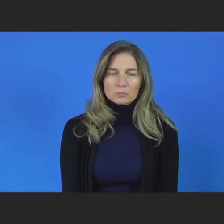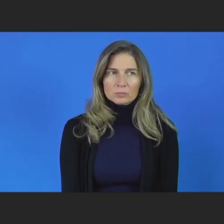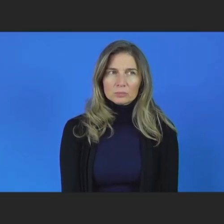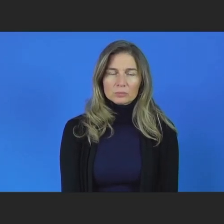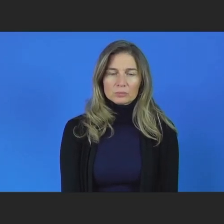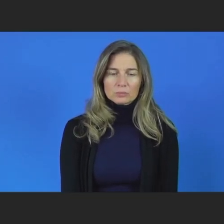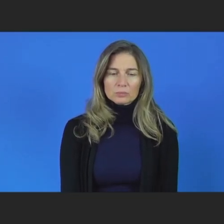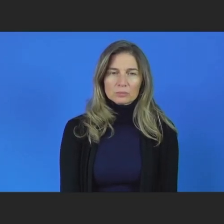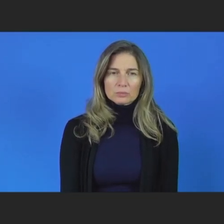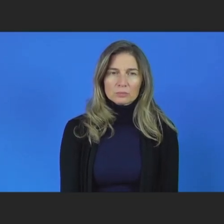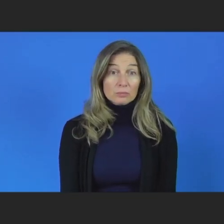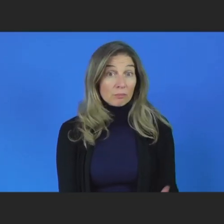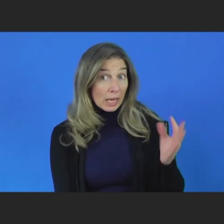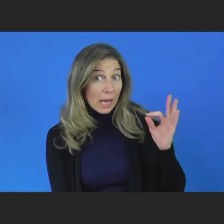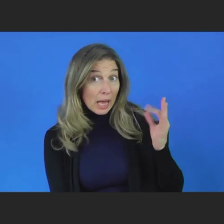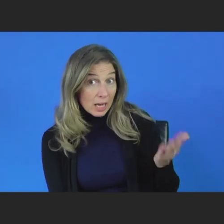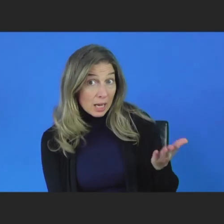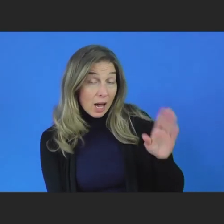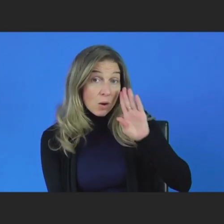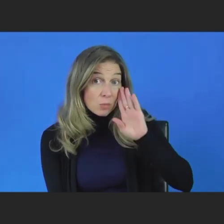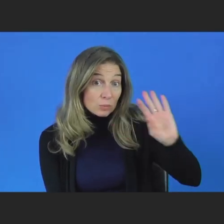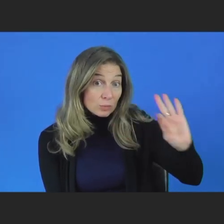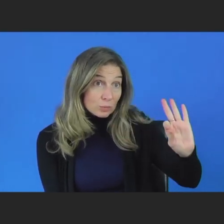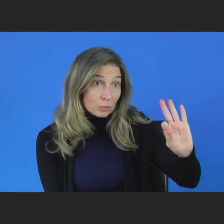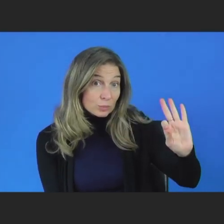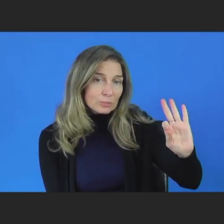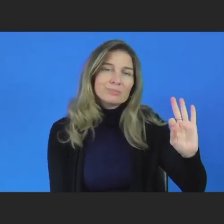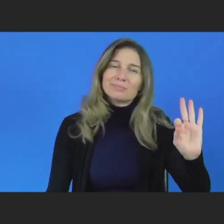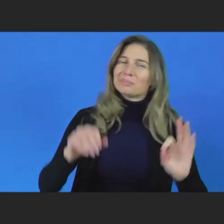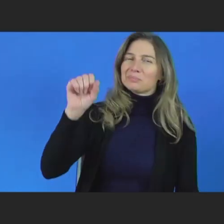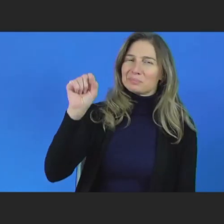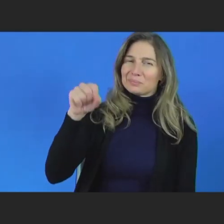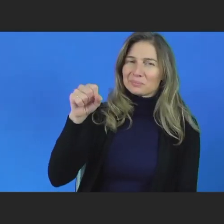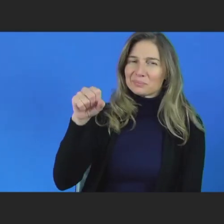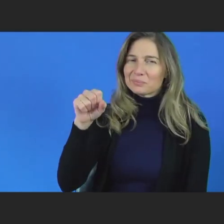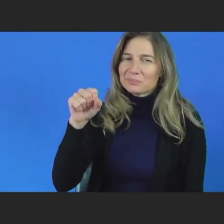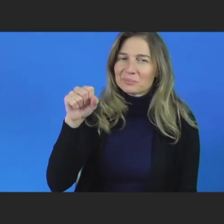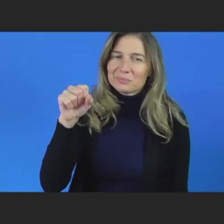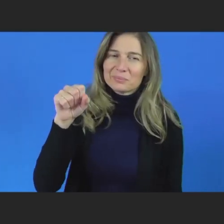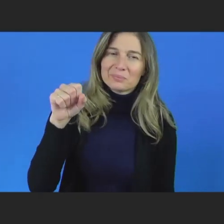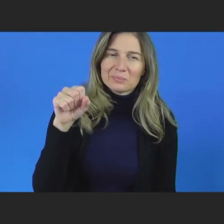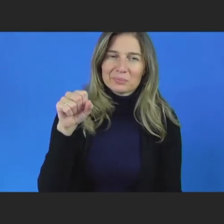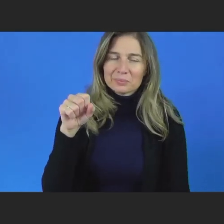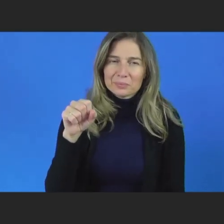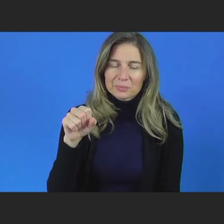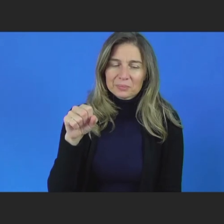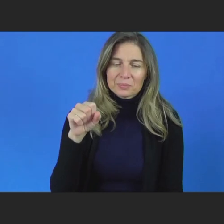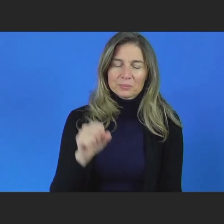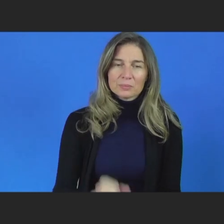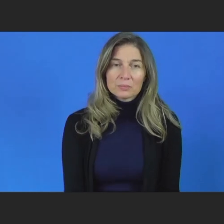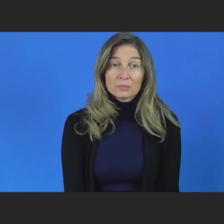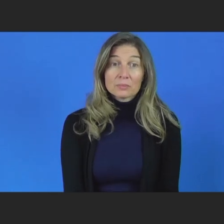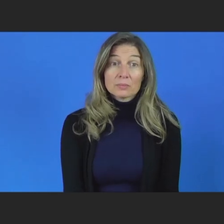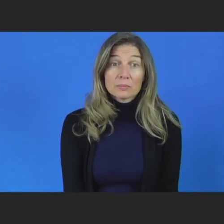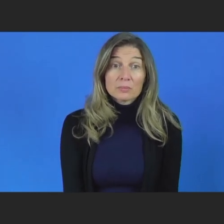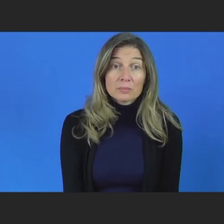Judith, can you hear me now? Yes. Yeah. Can you actually, the voice for me was